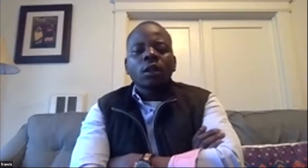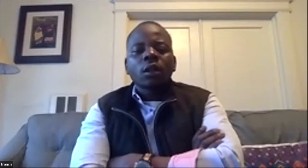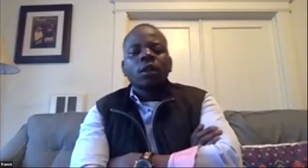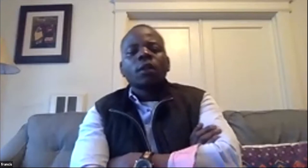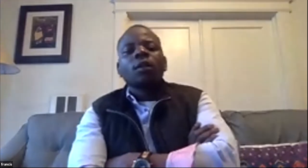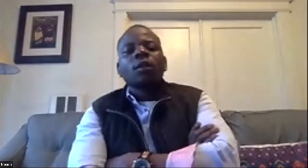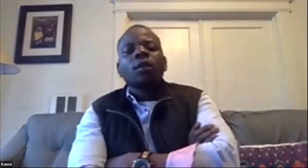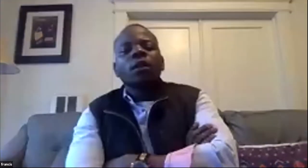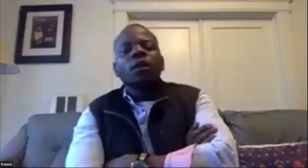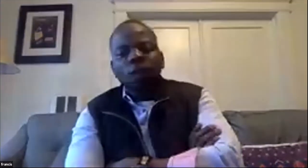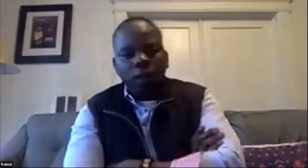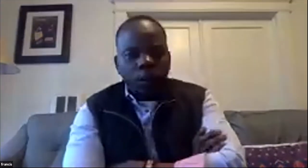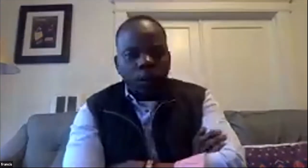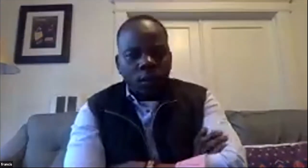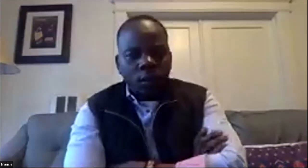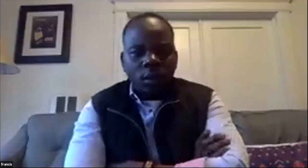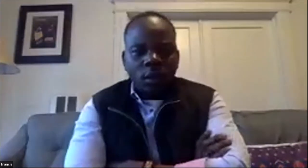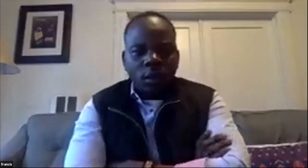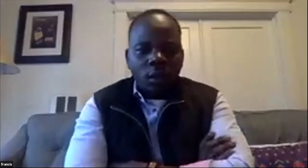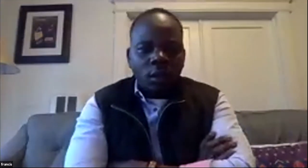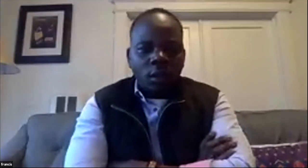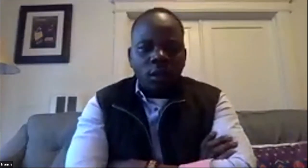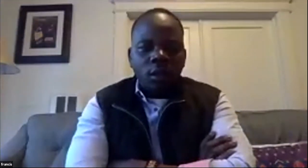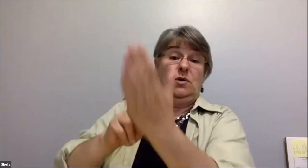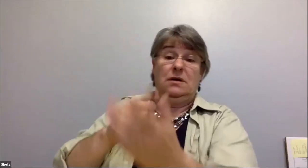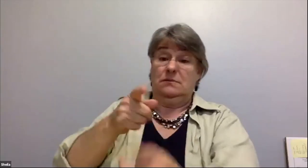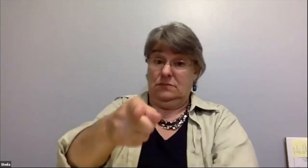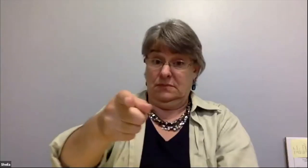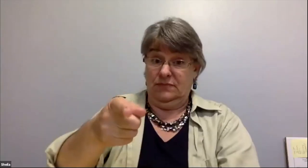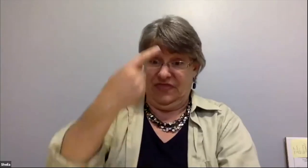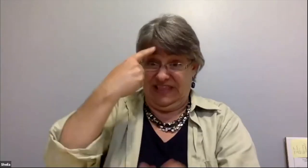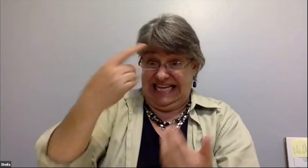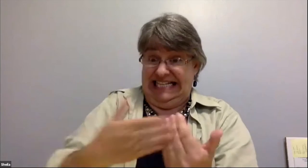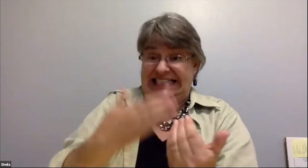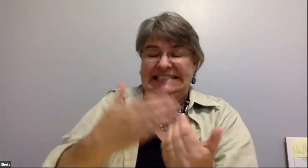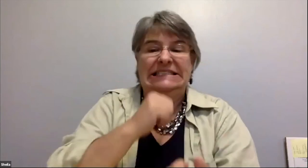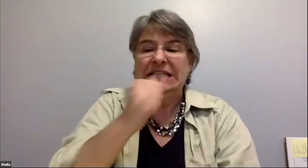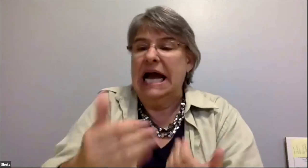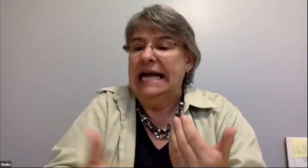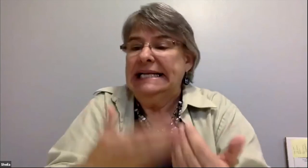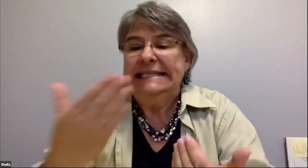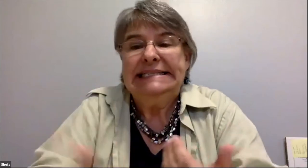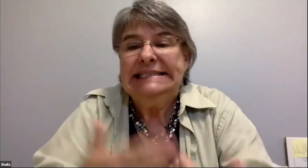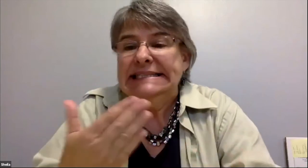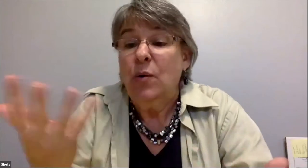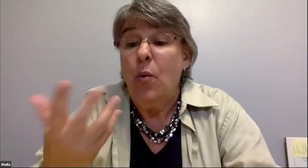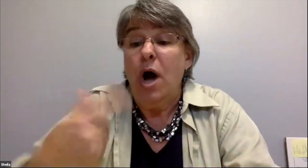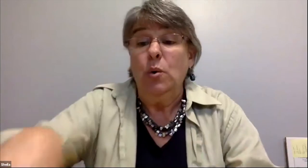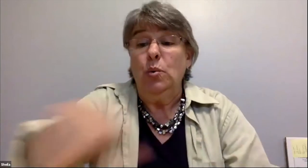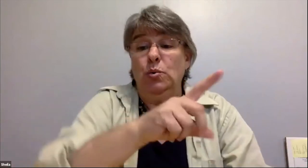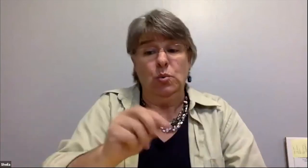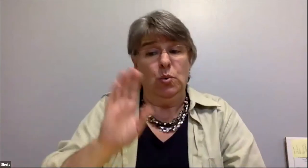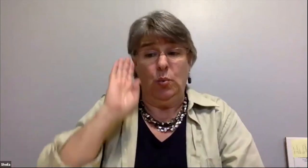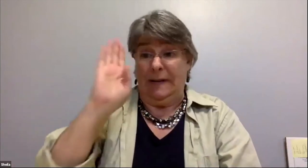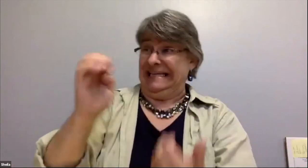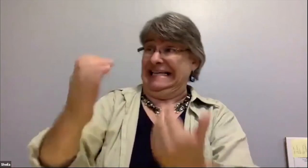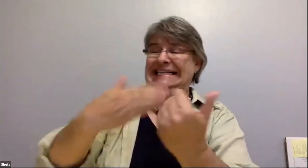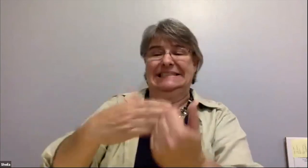it is not believe me it is not an easy job you know none of this what we're doing is going to be easy and